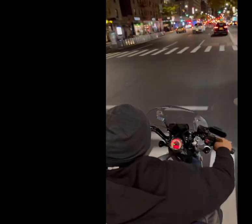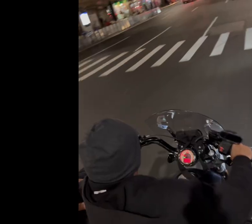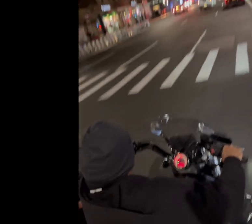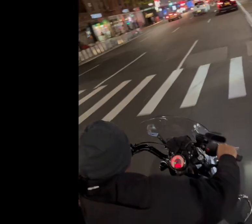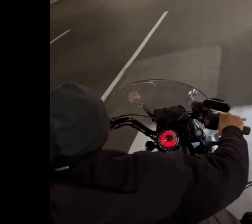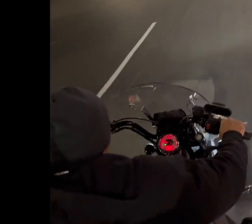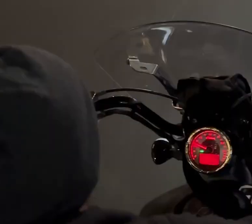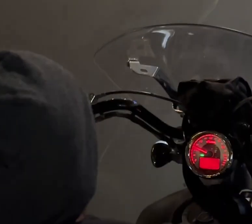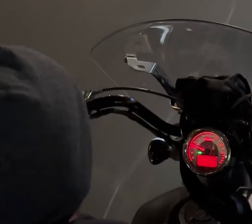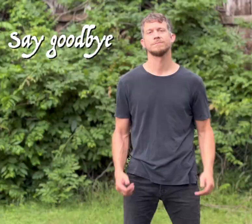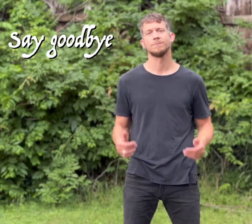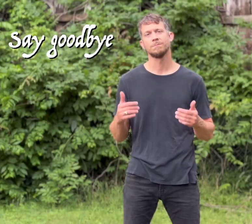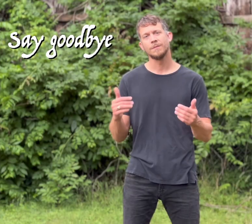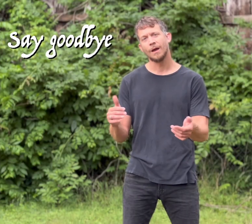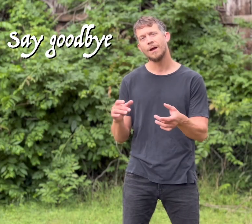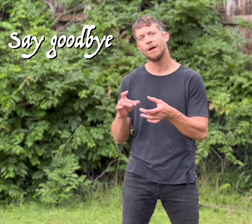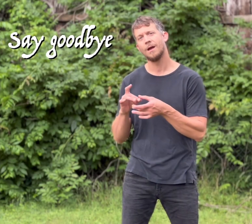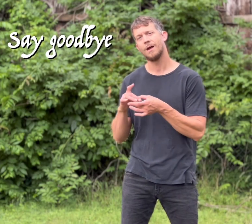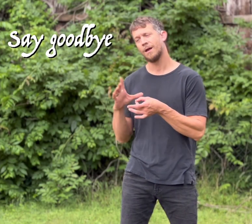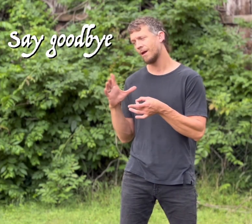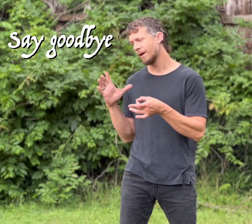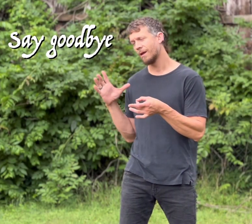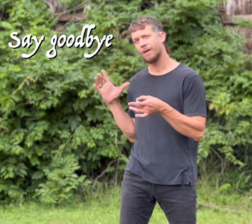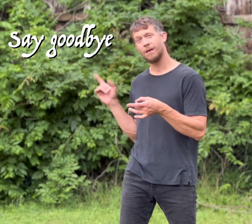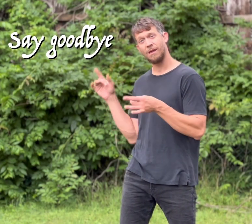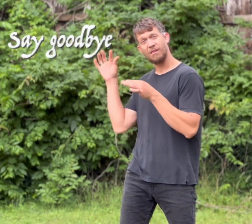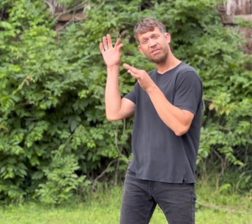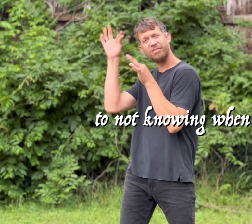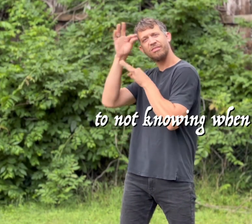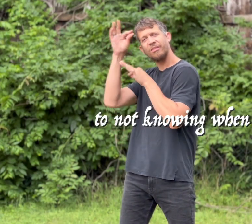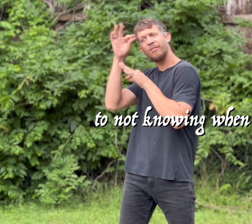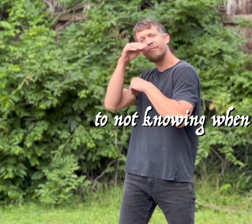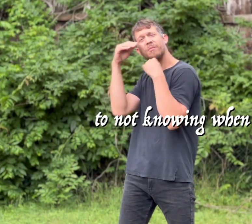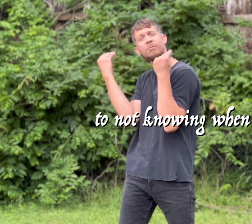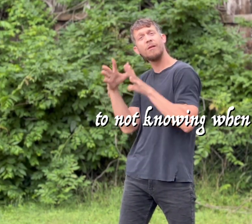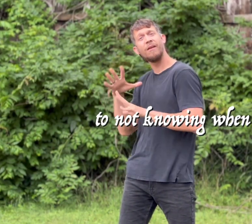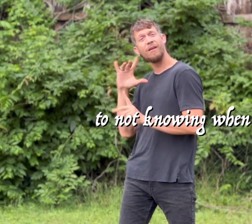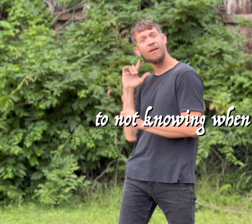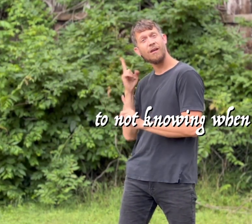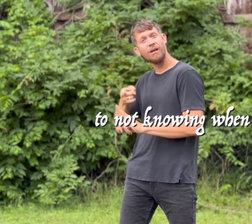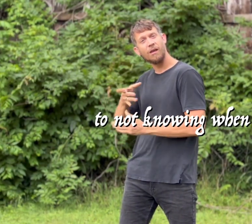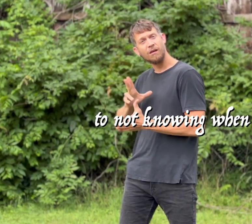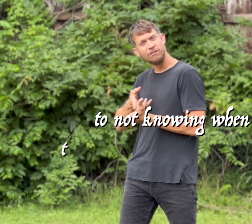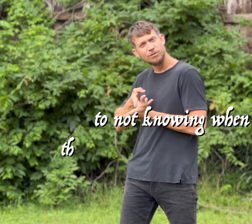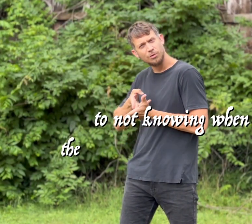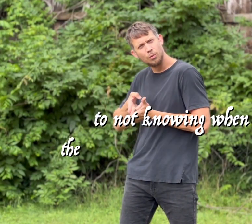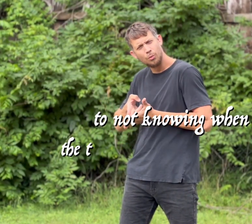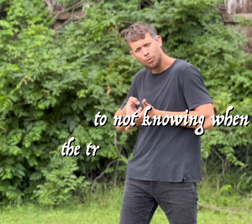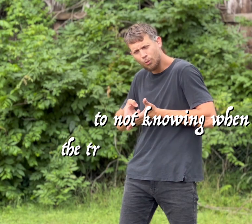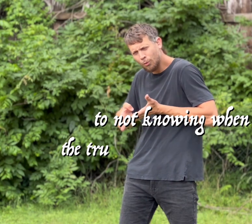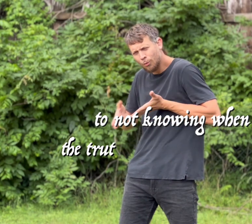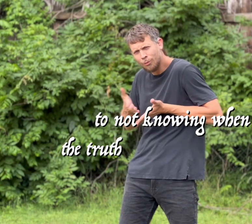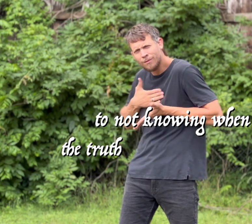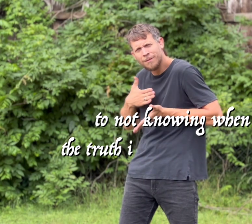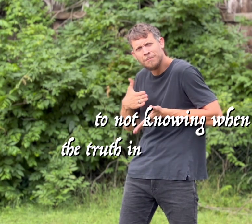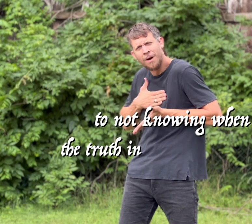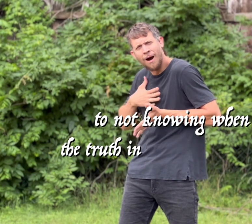Say Goodbye And not knowing when The truth in